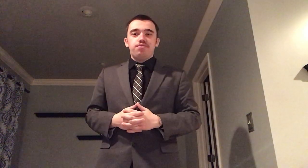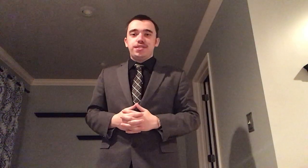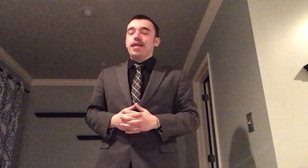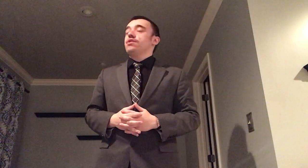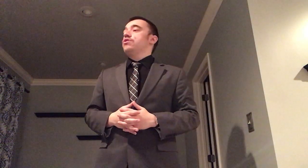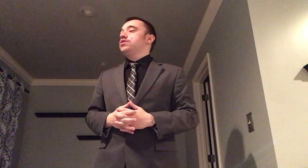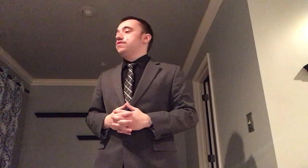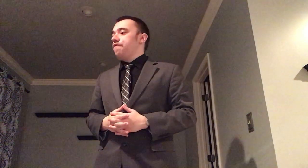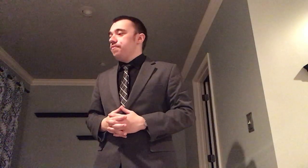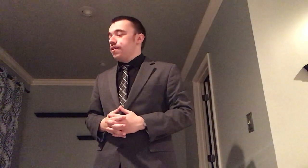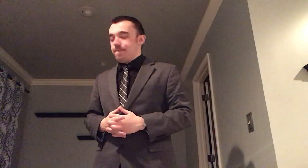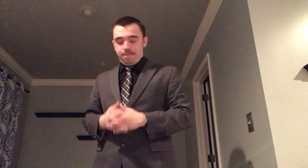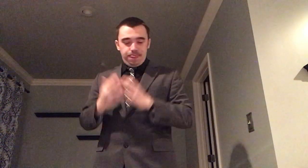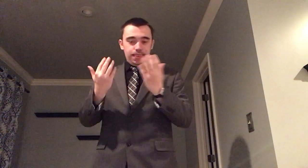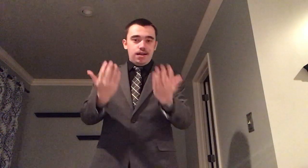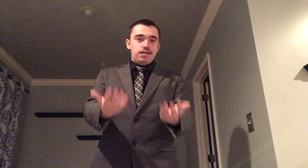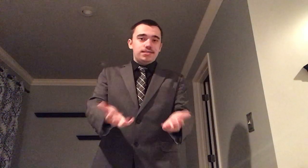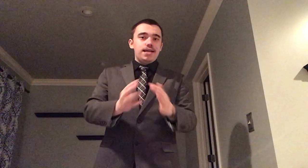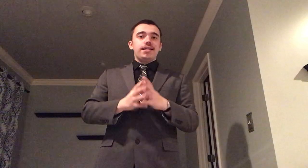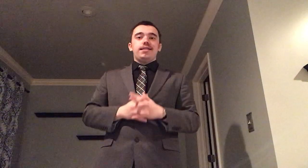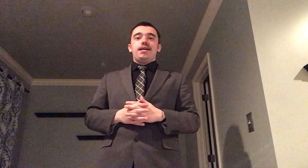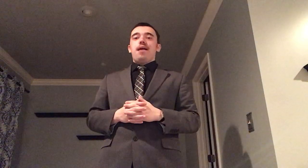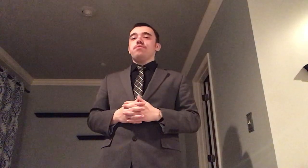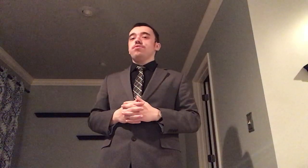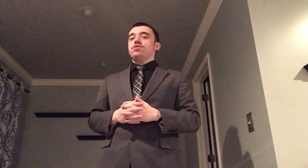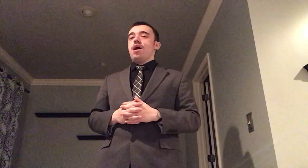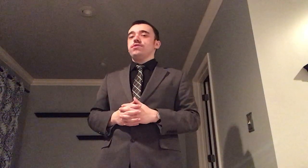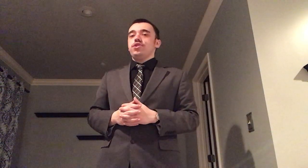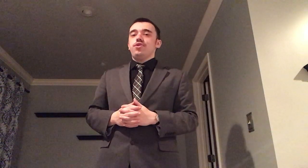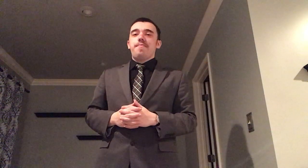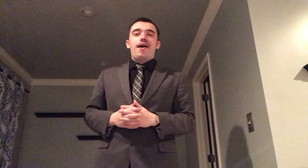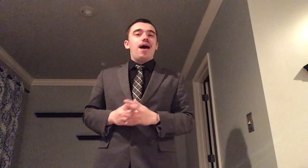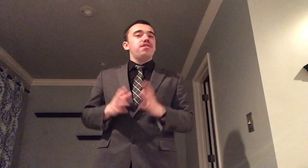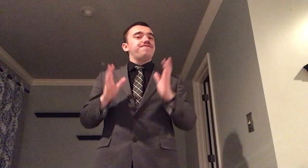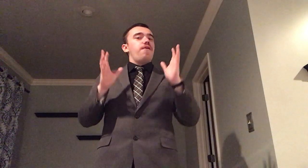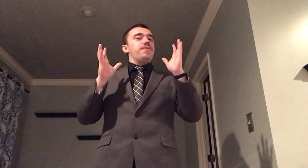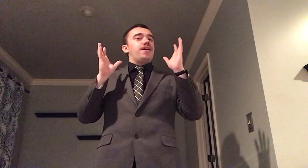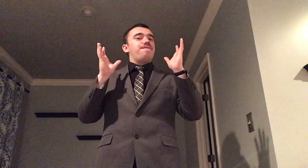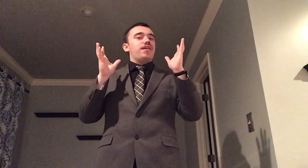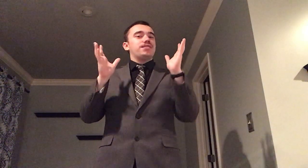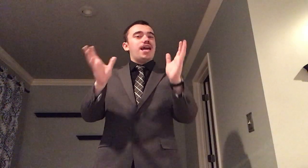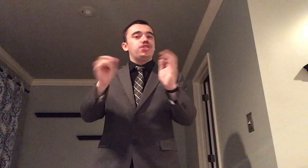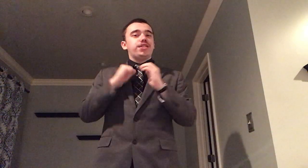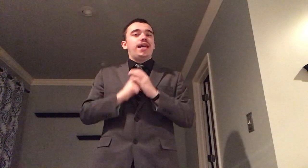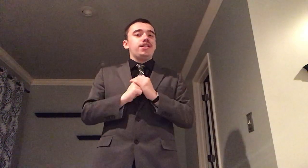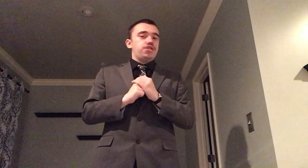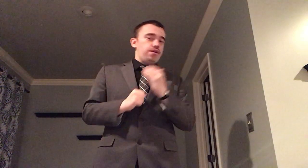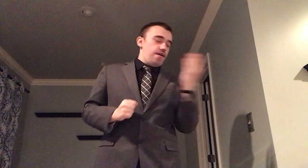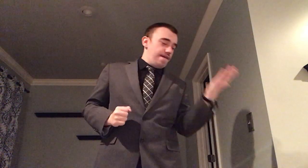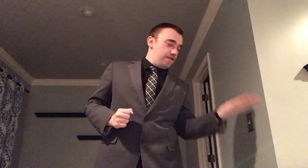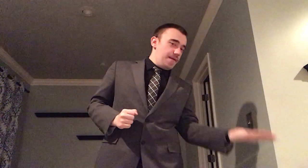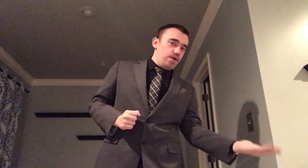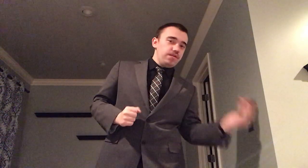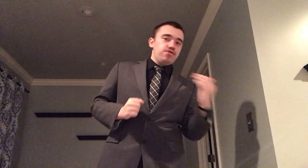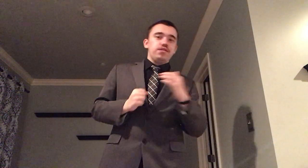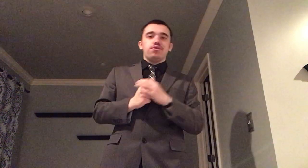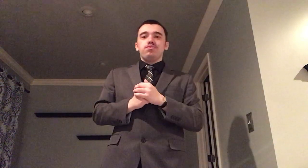pertain to this phobia second I'm going to talk to you about how this phobia affects education from elementary school